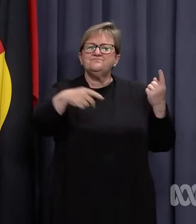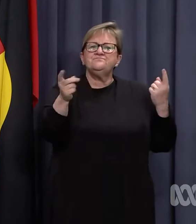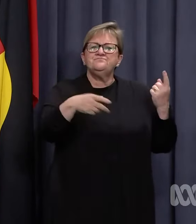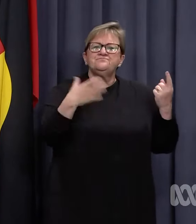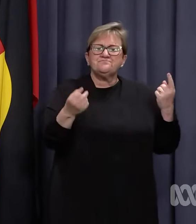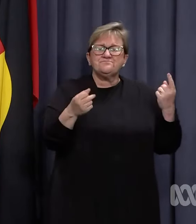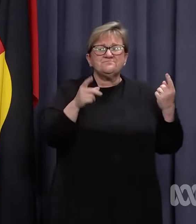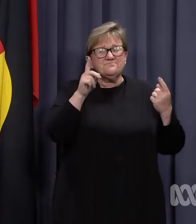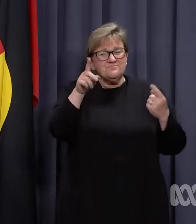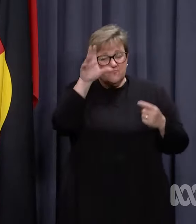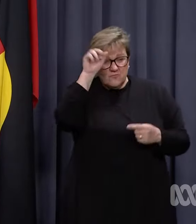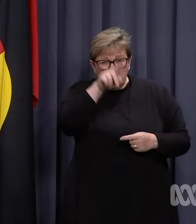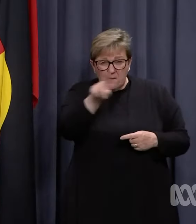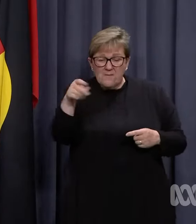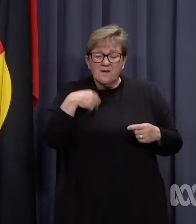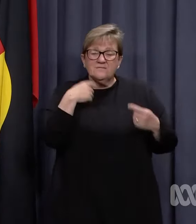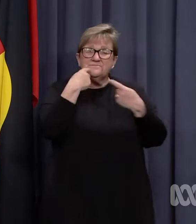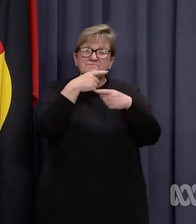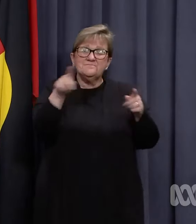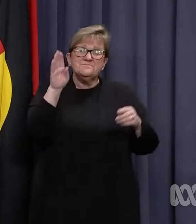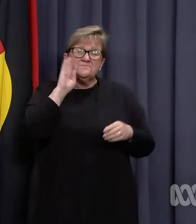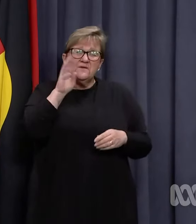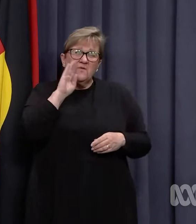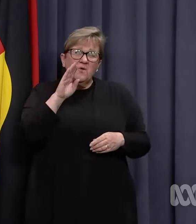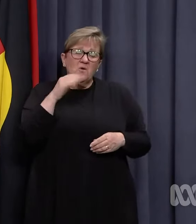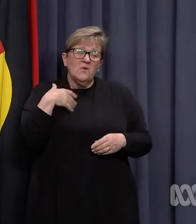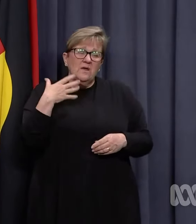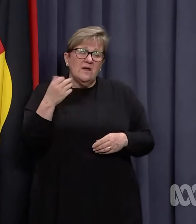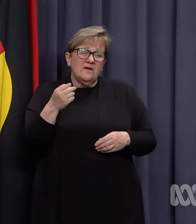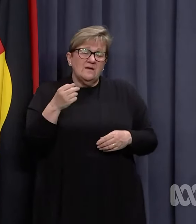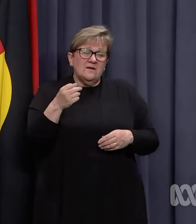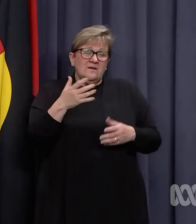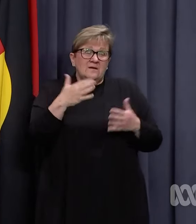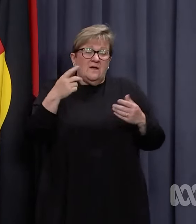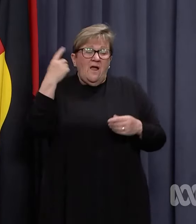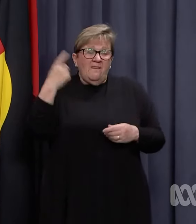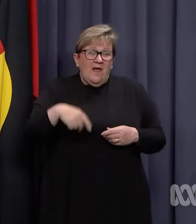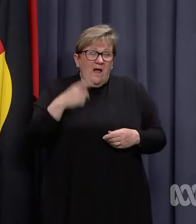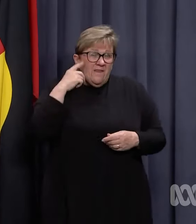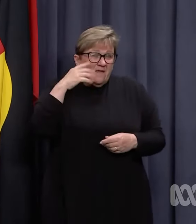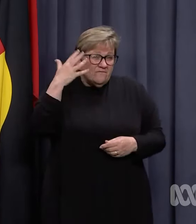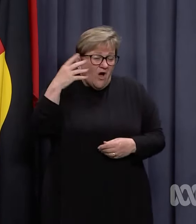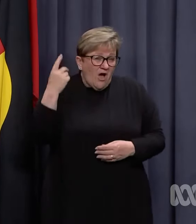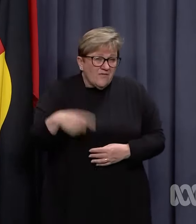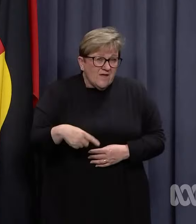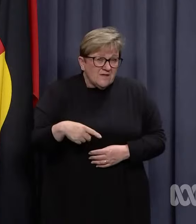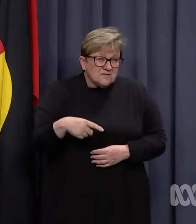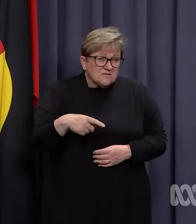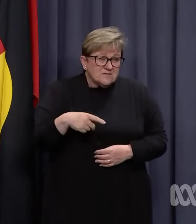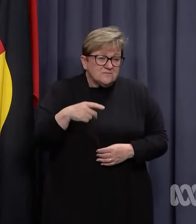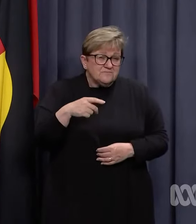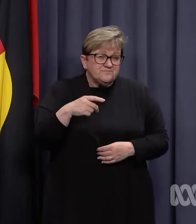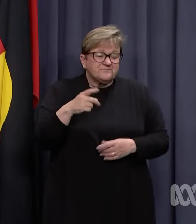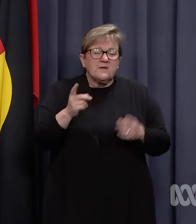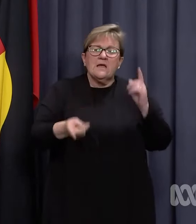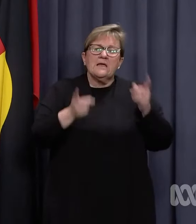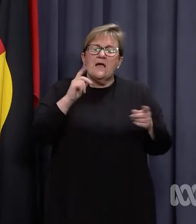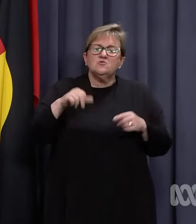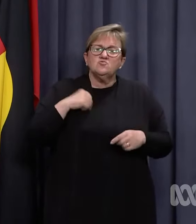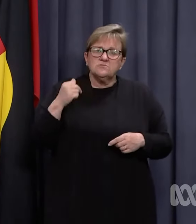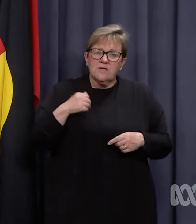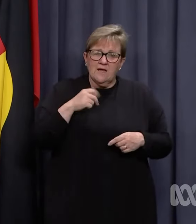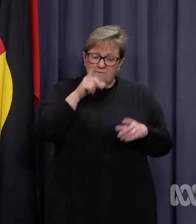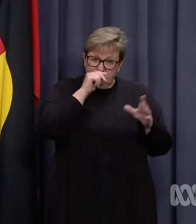but you will recall that I had announced earlier we have a pool of several thousand, I think it's 5,000 from memory, casual staff